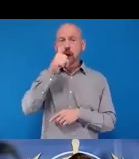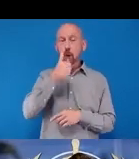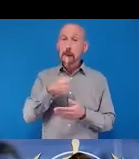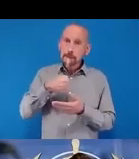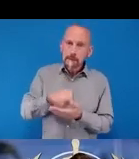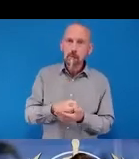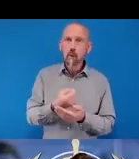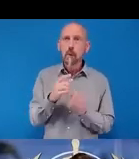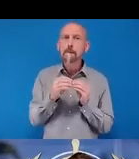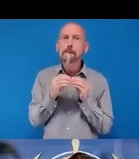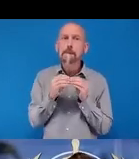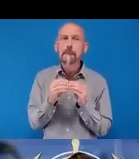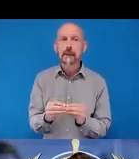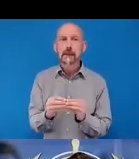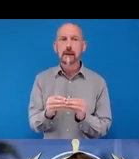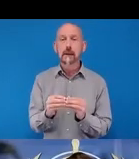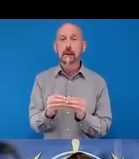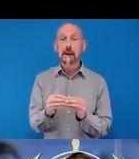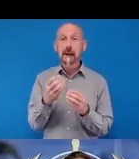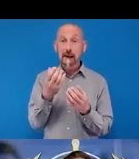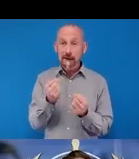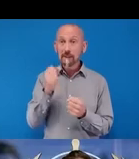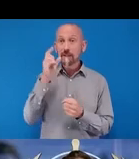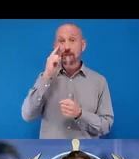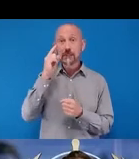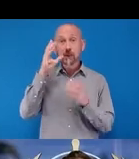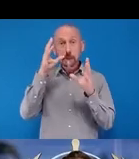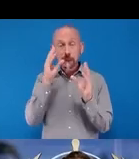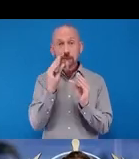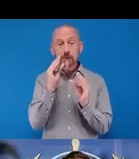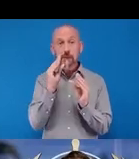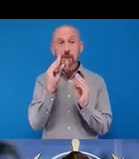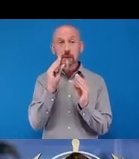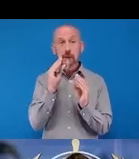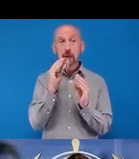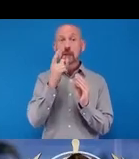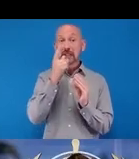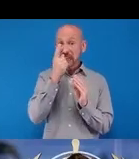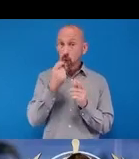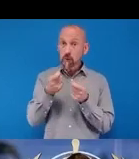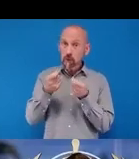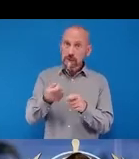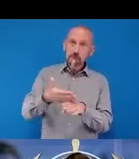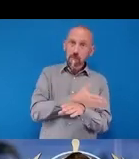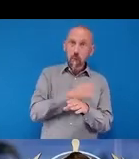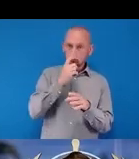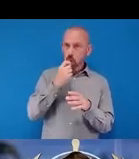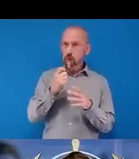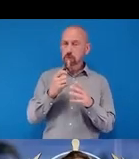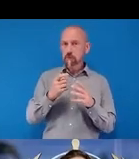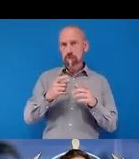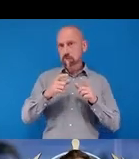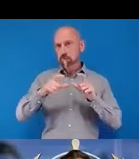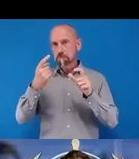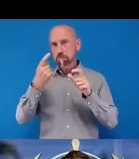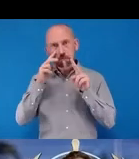impairment that could have been prevented or is still to be addressed. Alakos But it's still we need to put the accent on